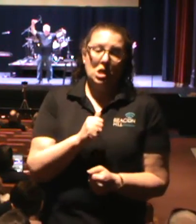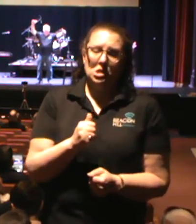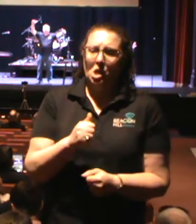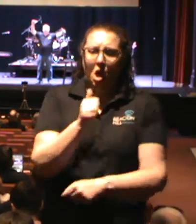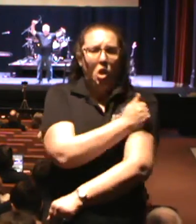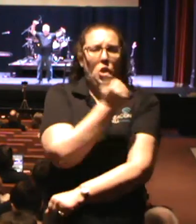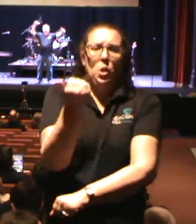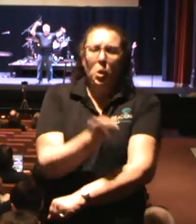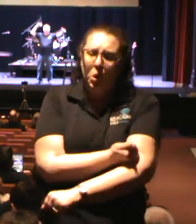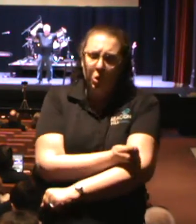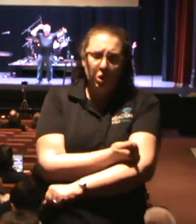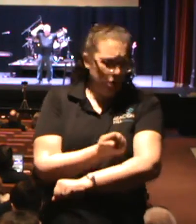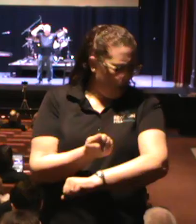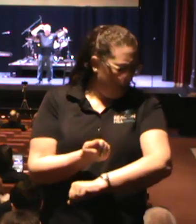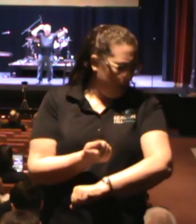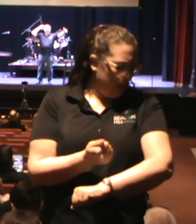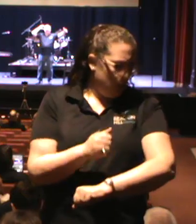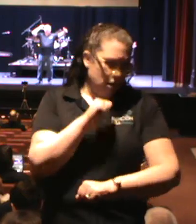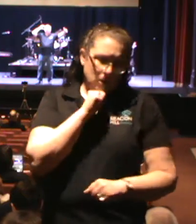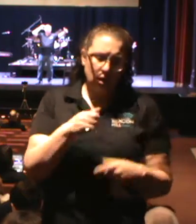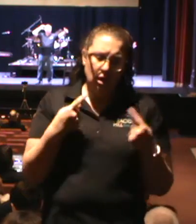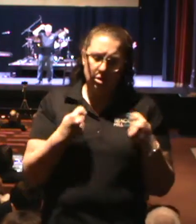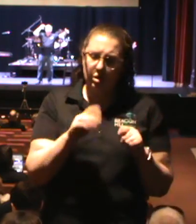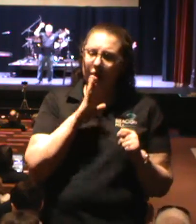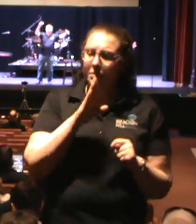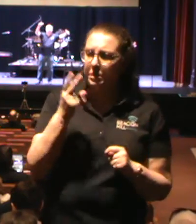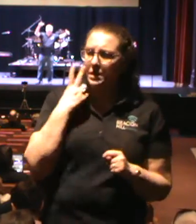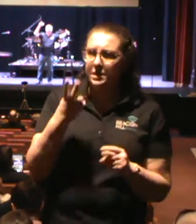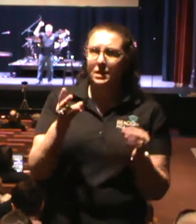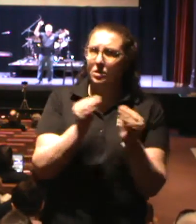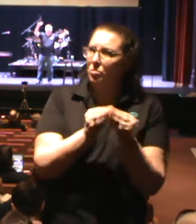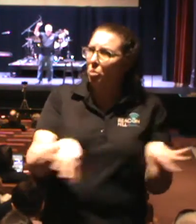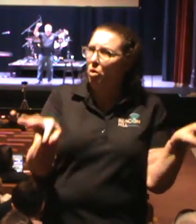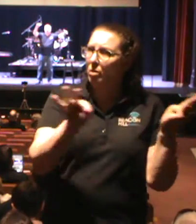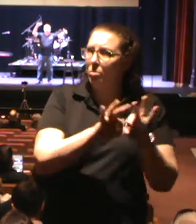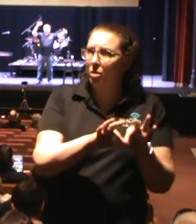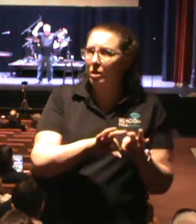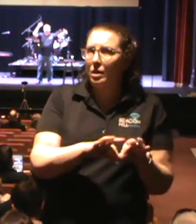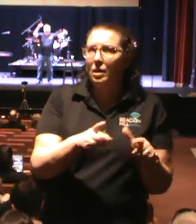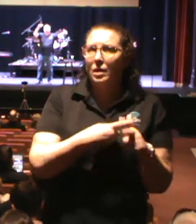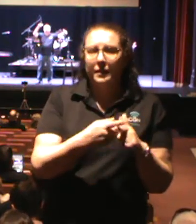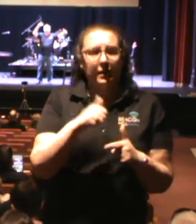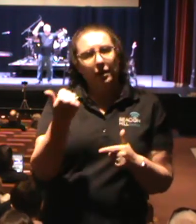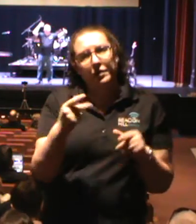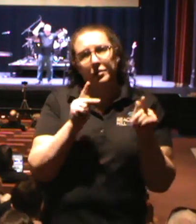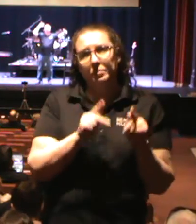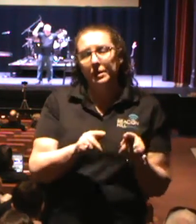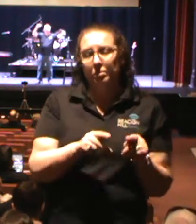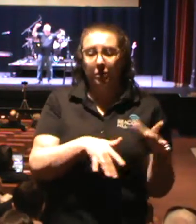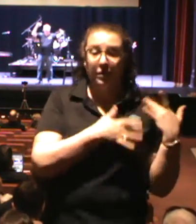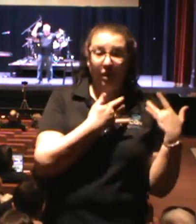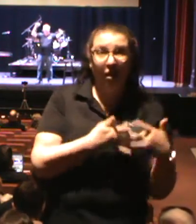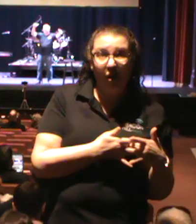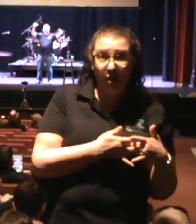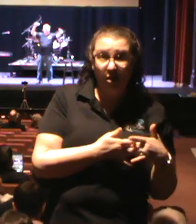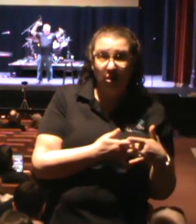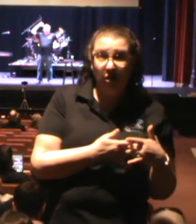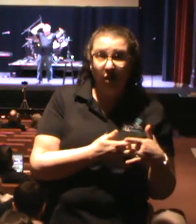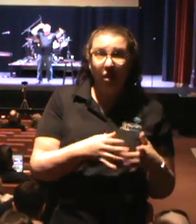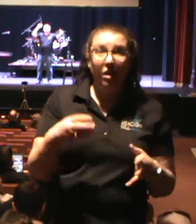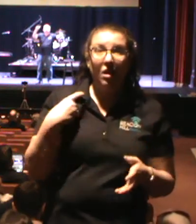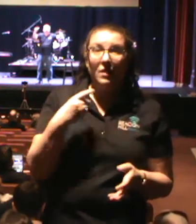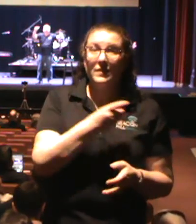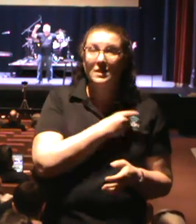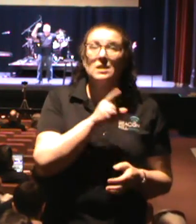not a hierarchy. It's not kind of being seen as being more important than anybody else. The heart behind being a deacon